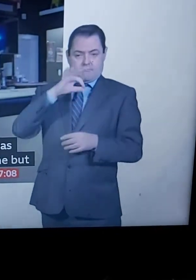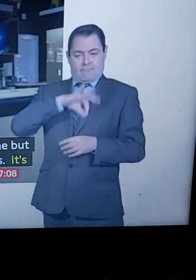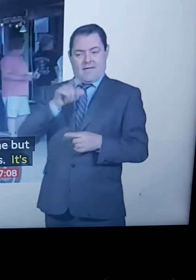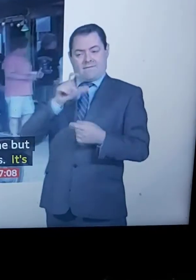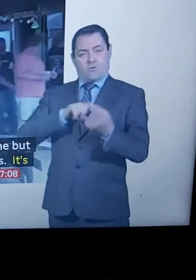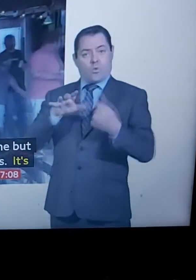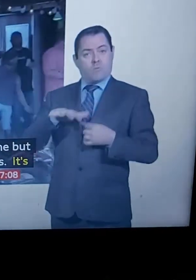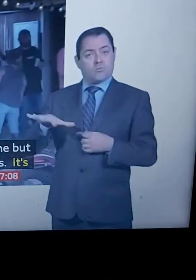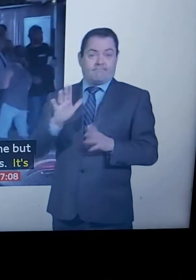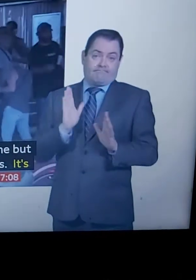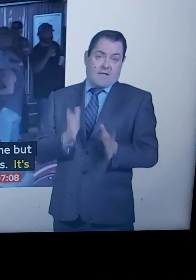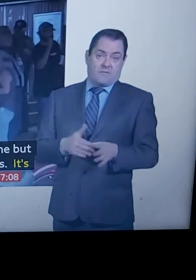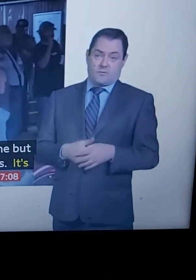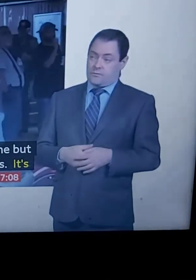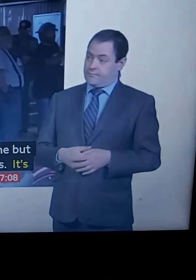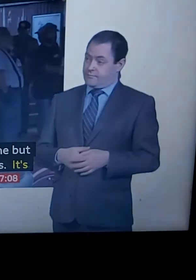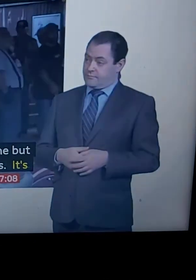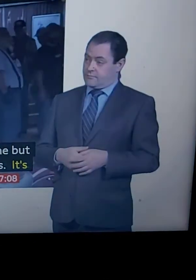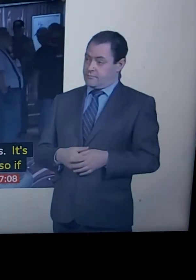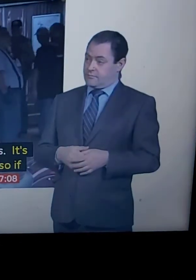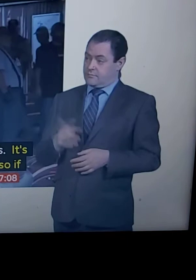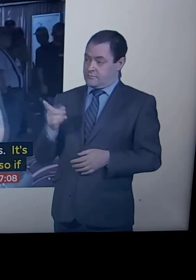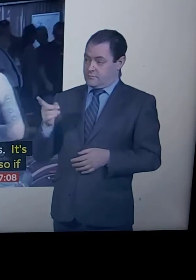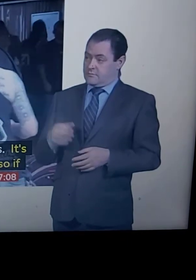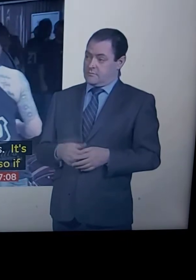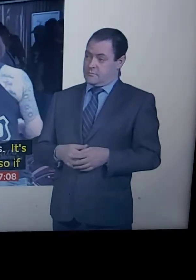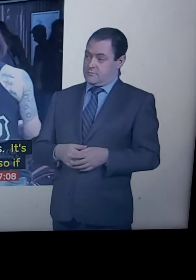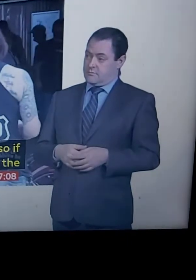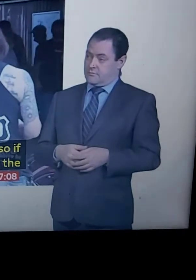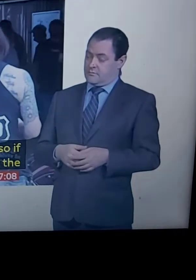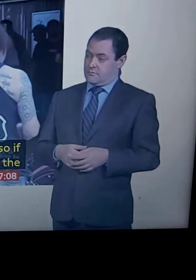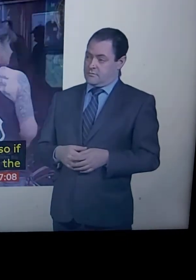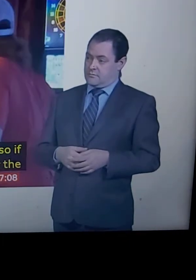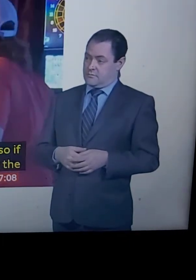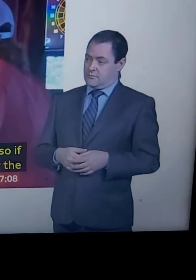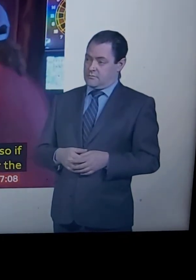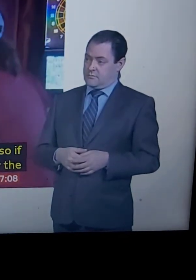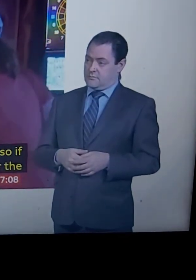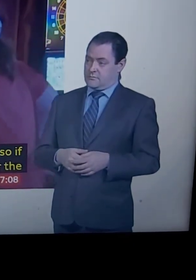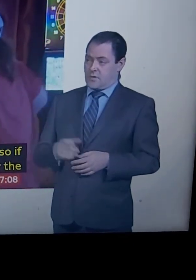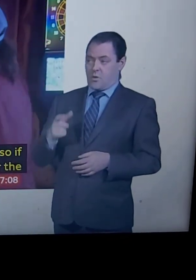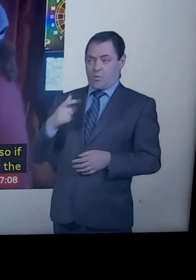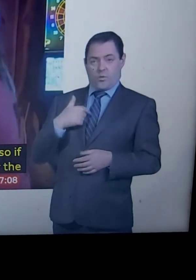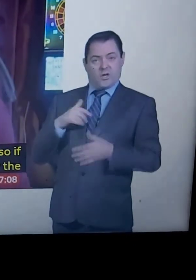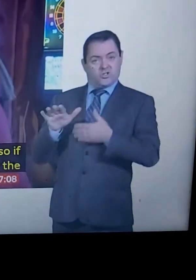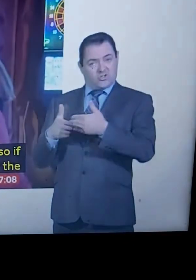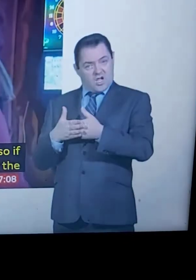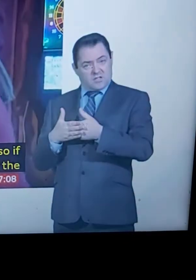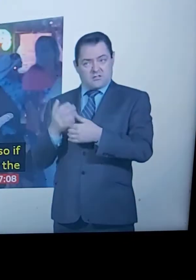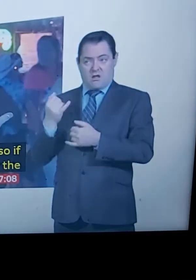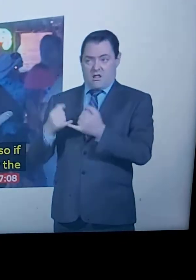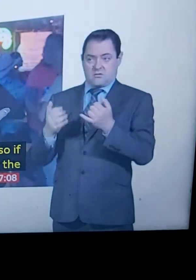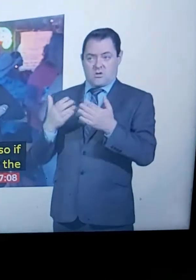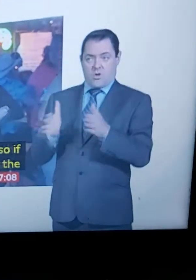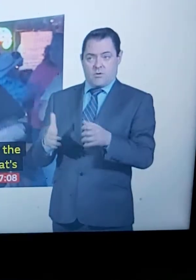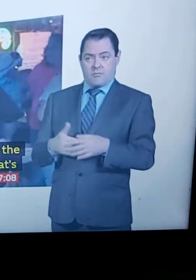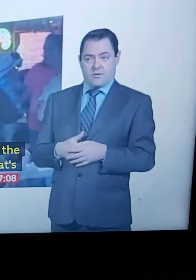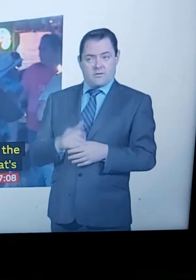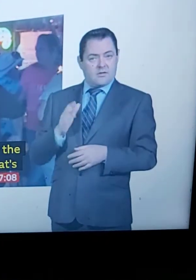do. Right now, we're the first guys to get shut down, the last to open, and they're not hearing us. And if